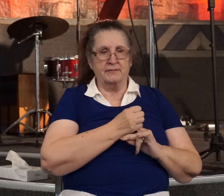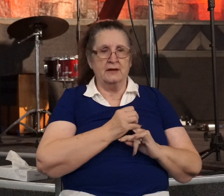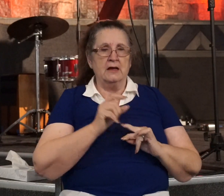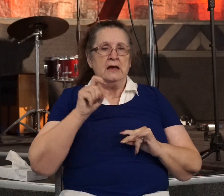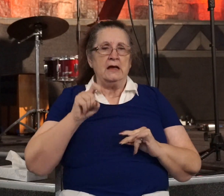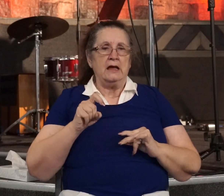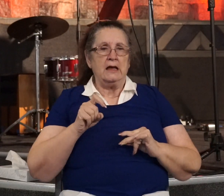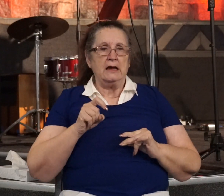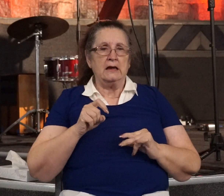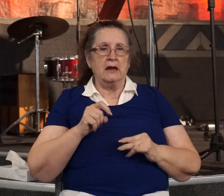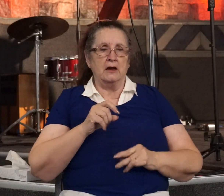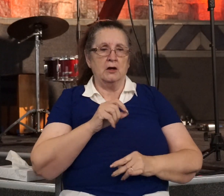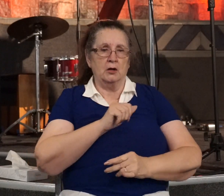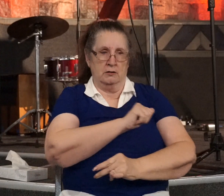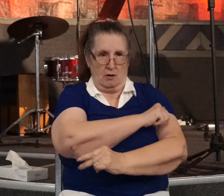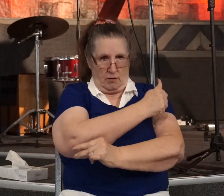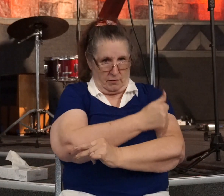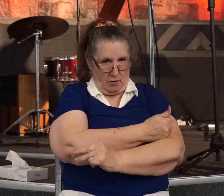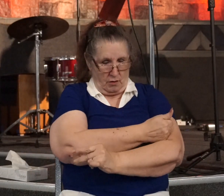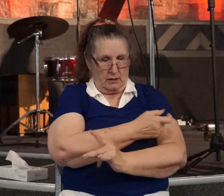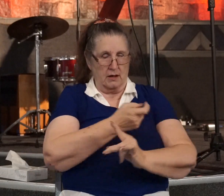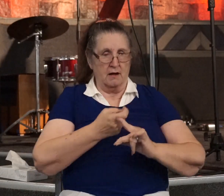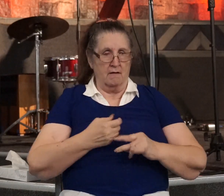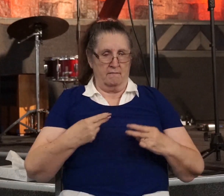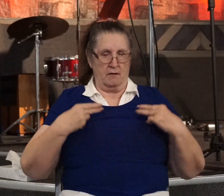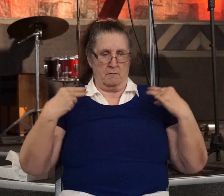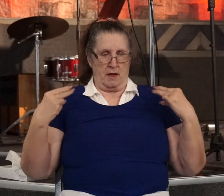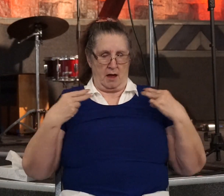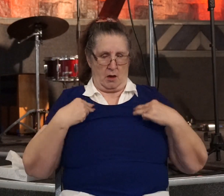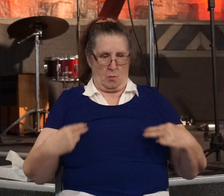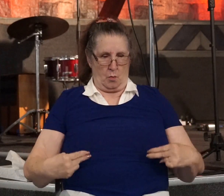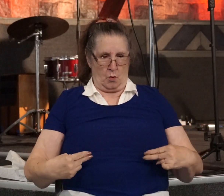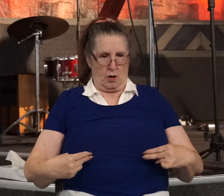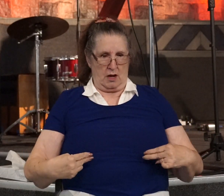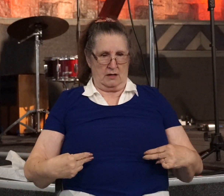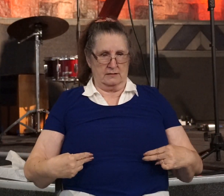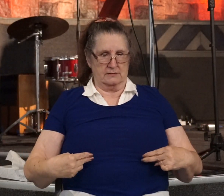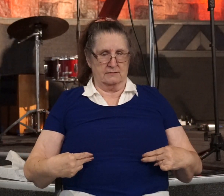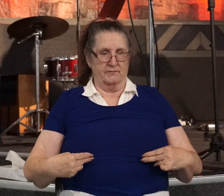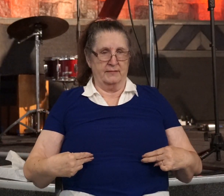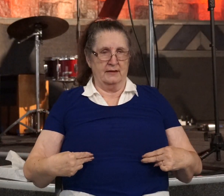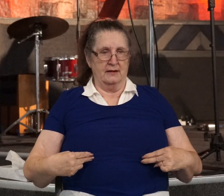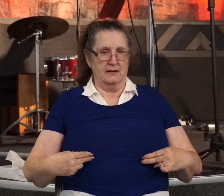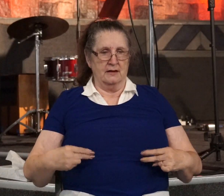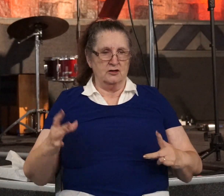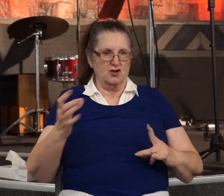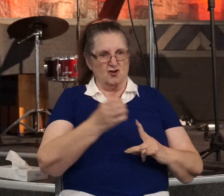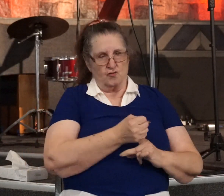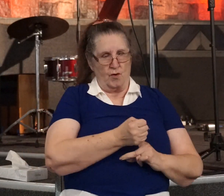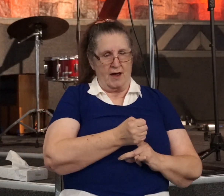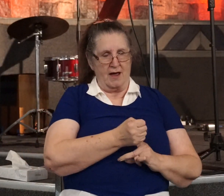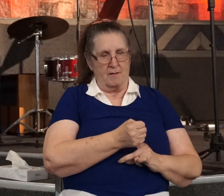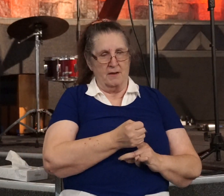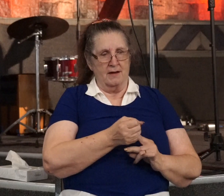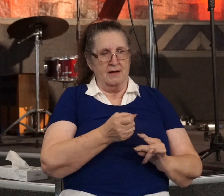and get authorization to capture and drag back any Christians he found in the synagogues or the homes out there.